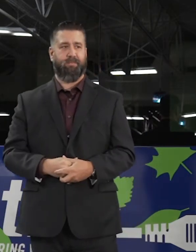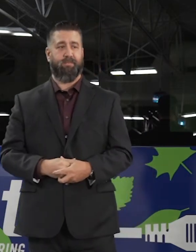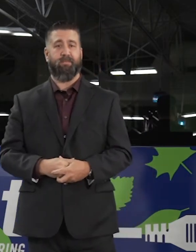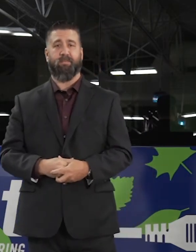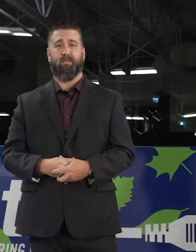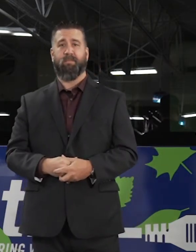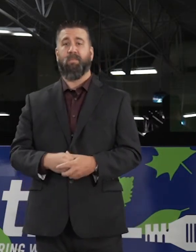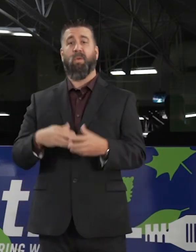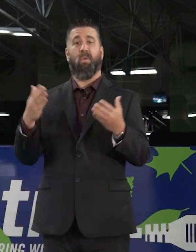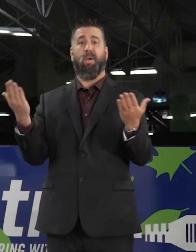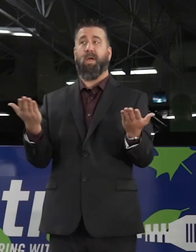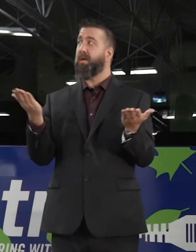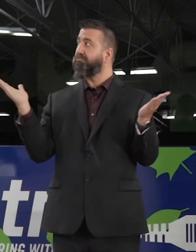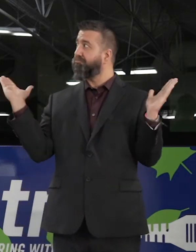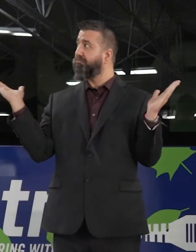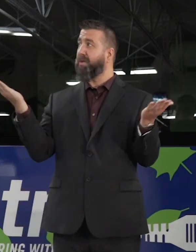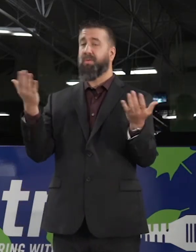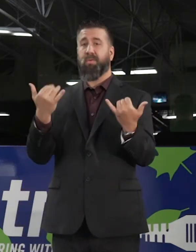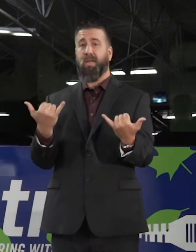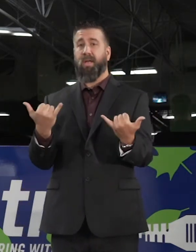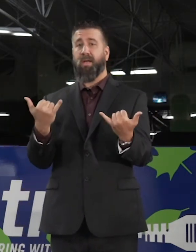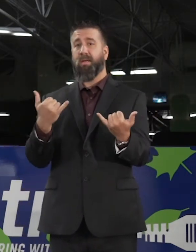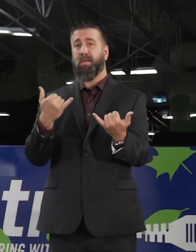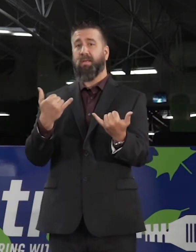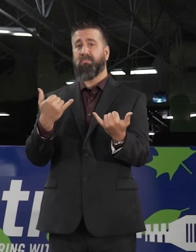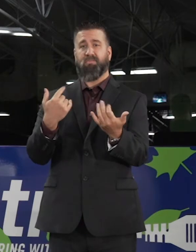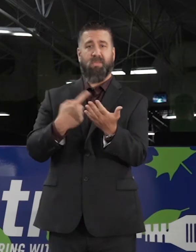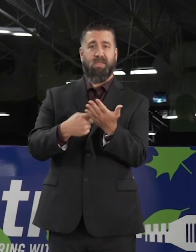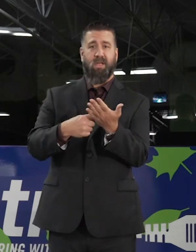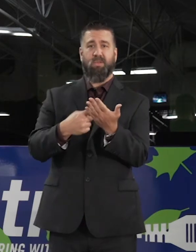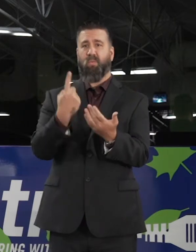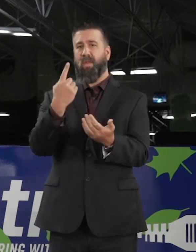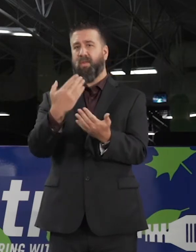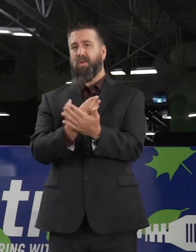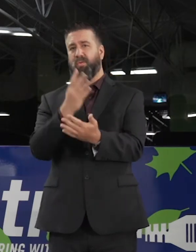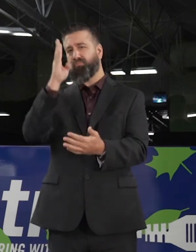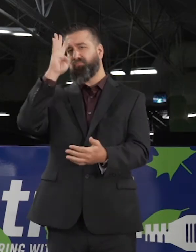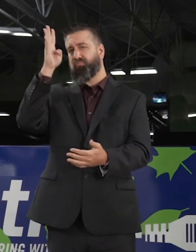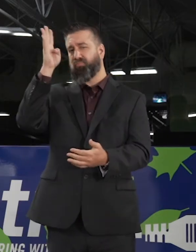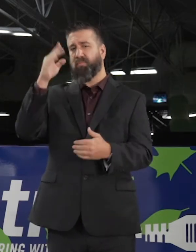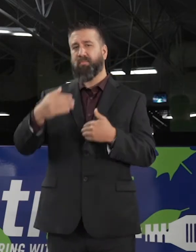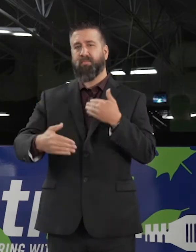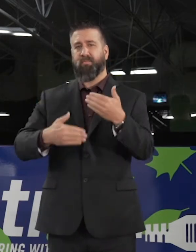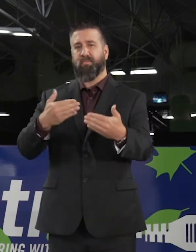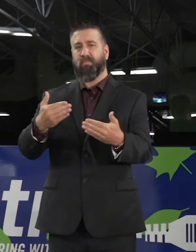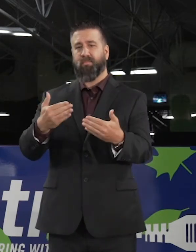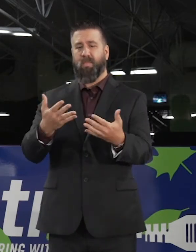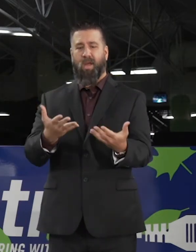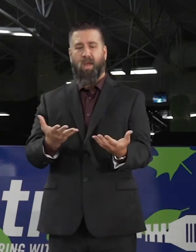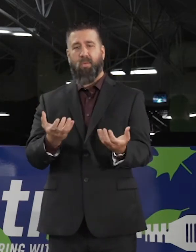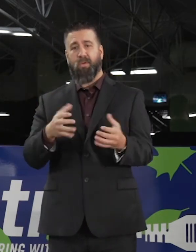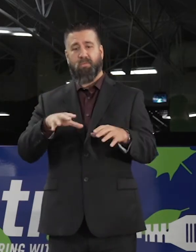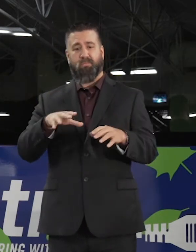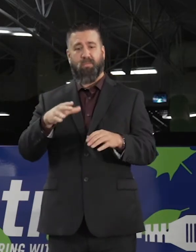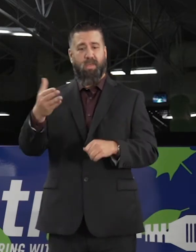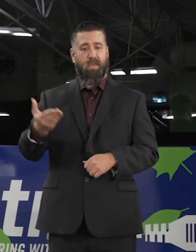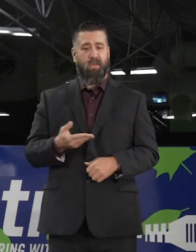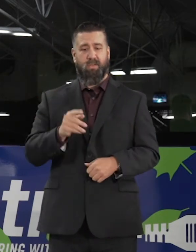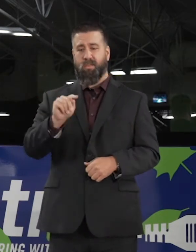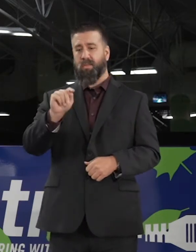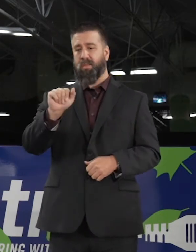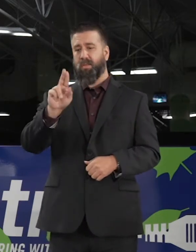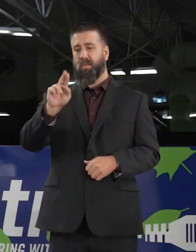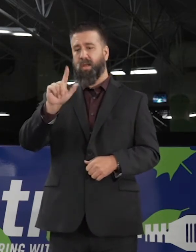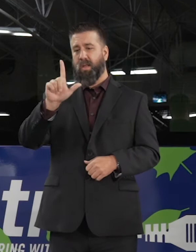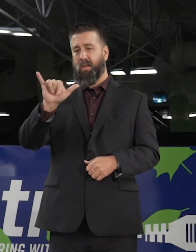So we are here today to talk about one of those innovations. And I'd like to take a minute to introduce Talby Roach, the CEO